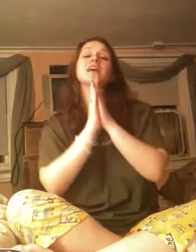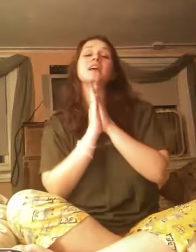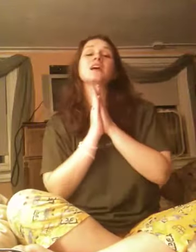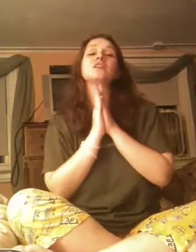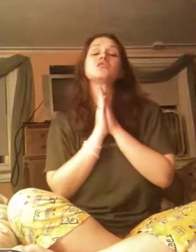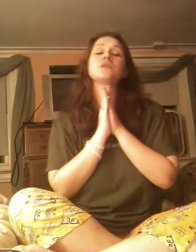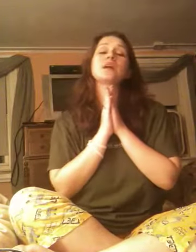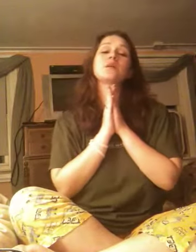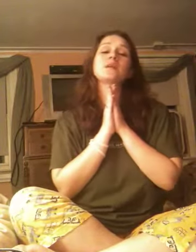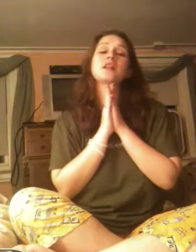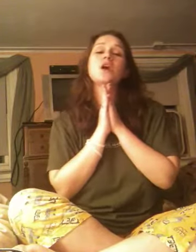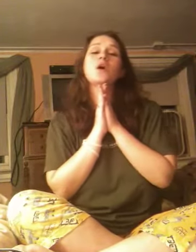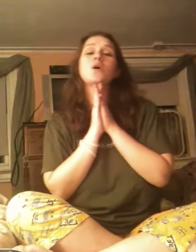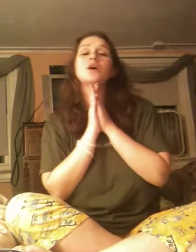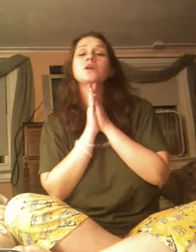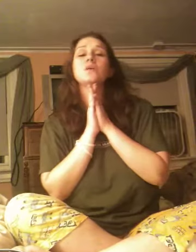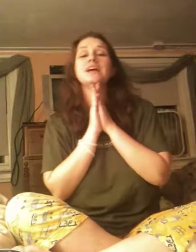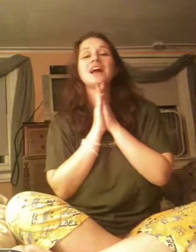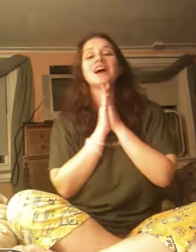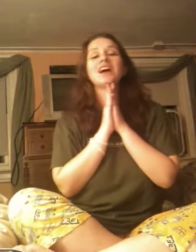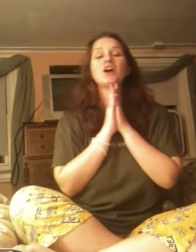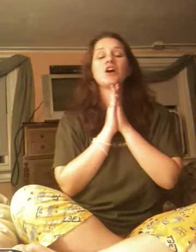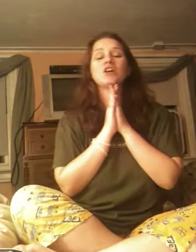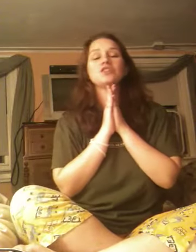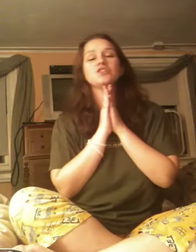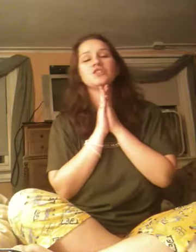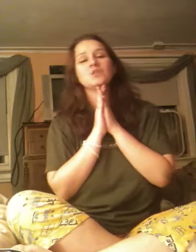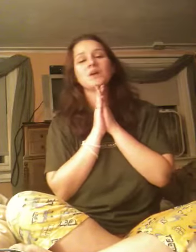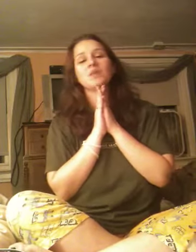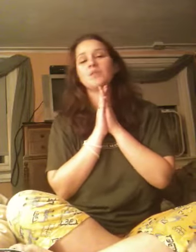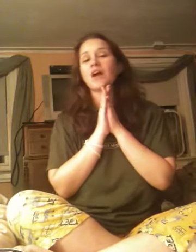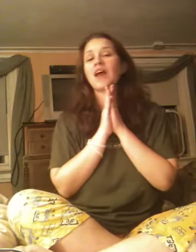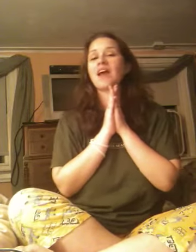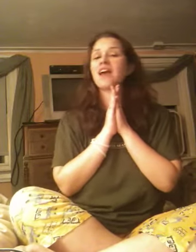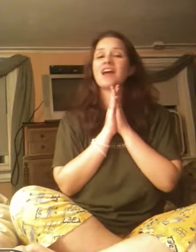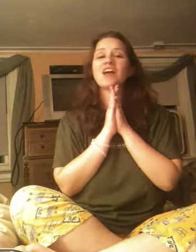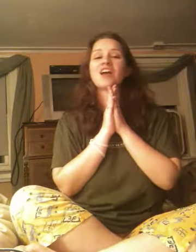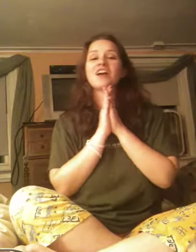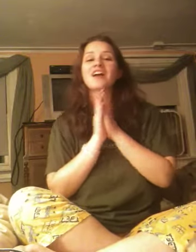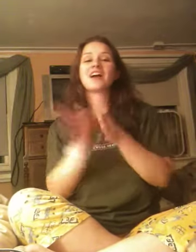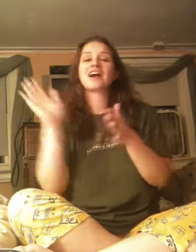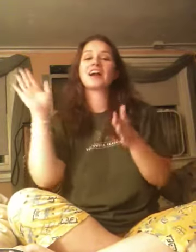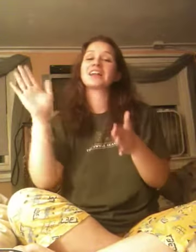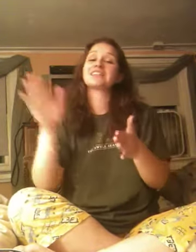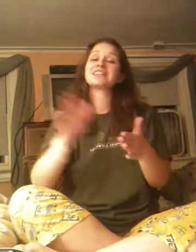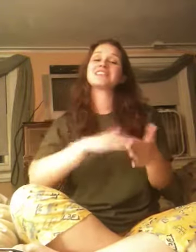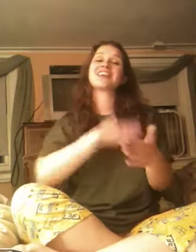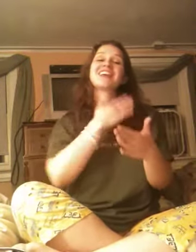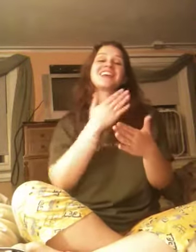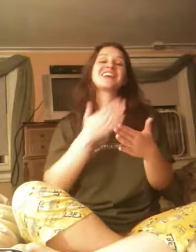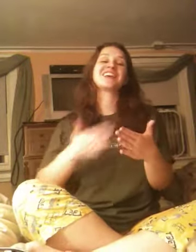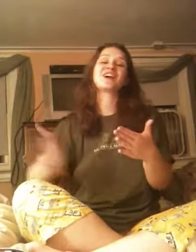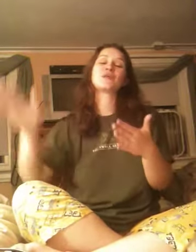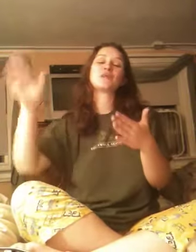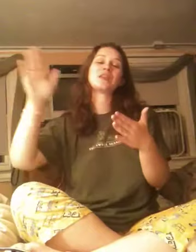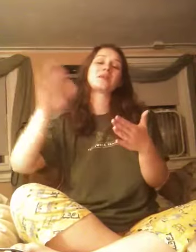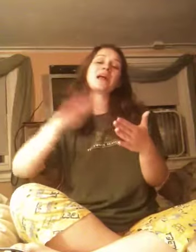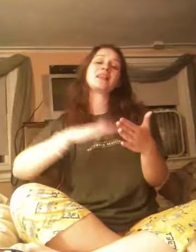cause you hear me, Lord, when I call to you in prayer. I can sing with my